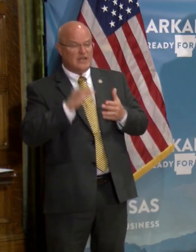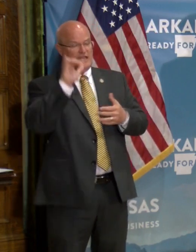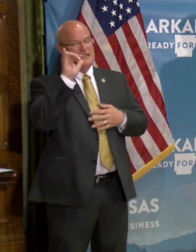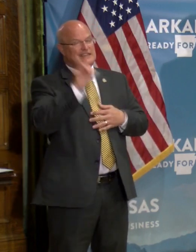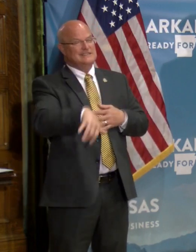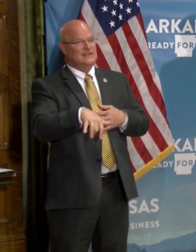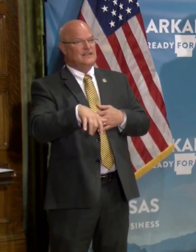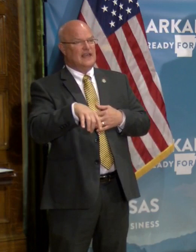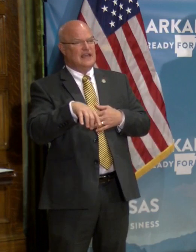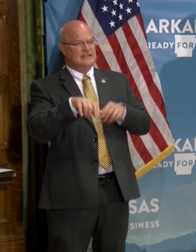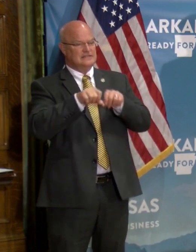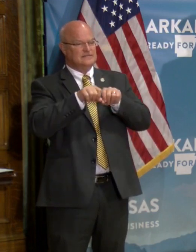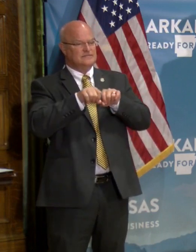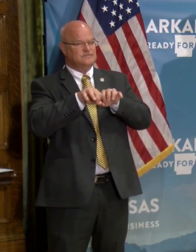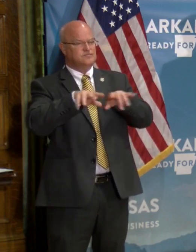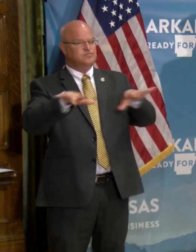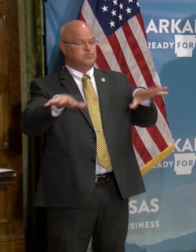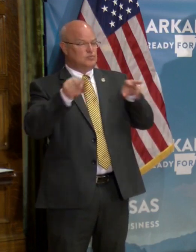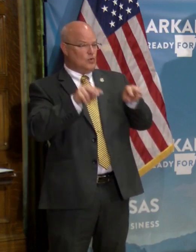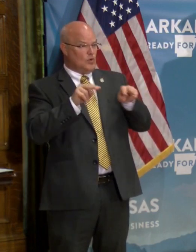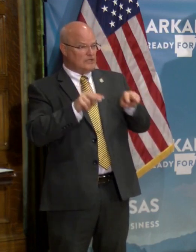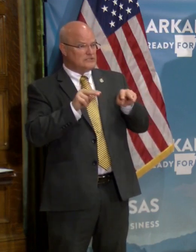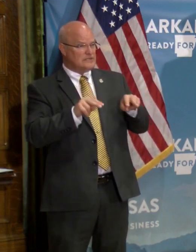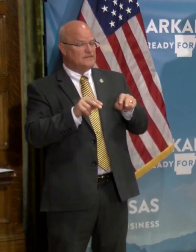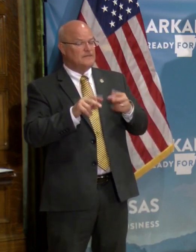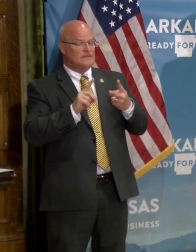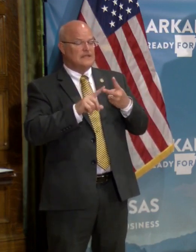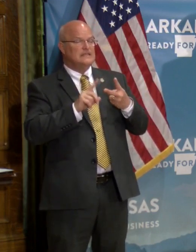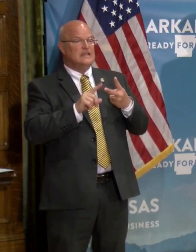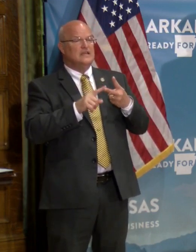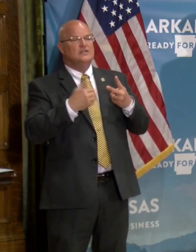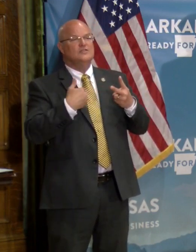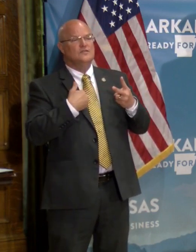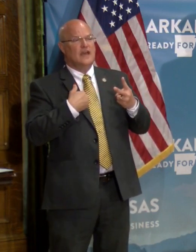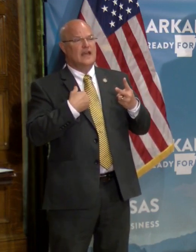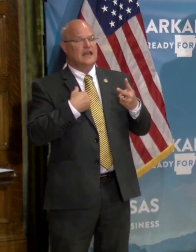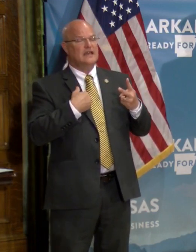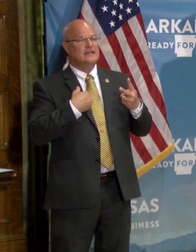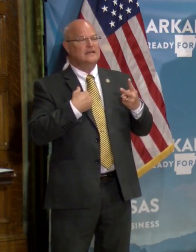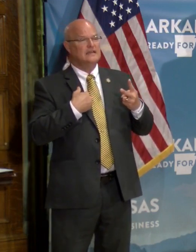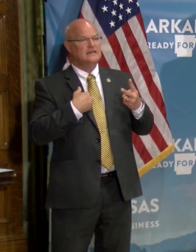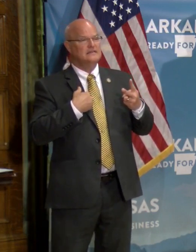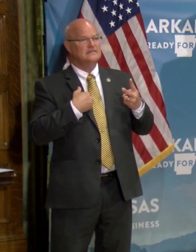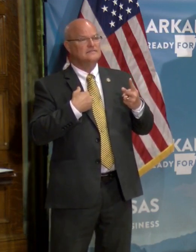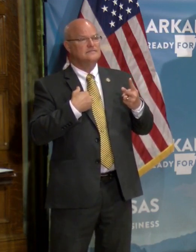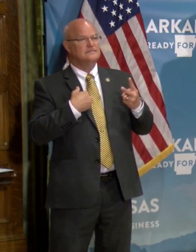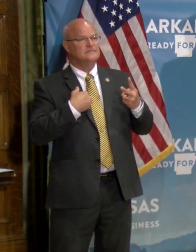that's a leakage that we're watching. Uh, secondly, you've had, uh, uh,